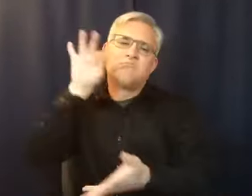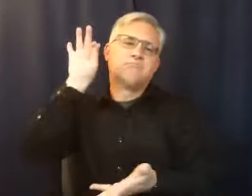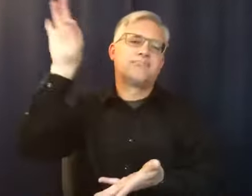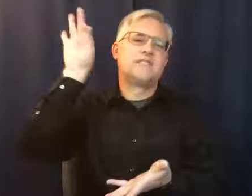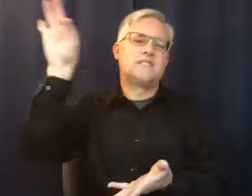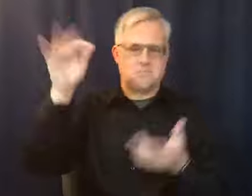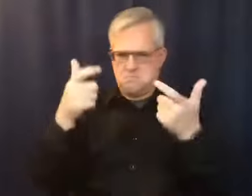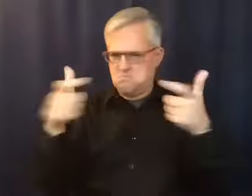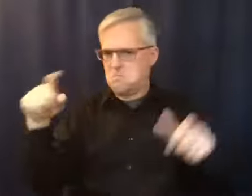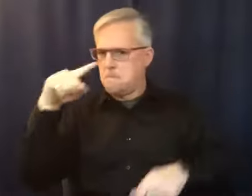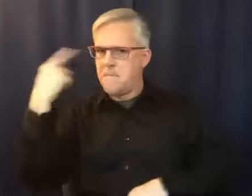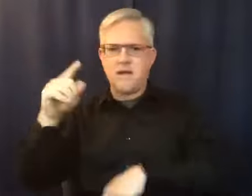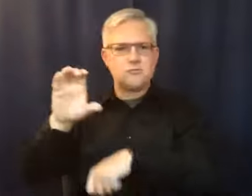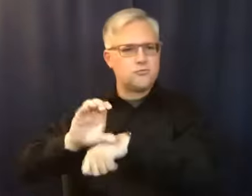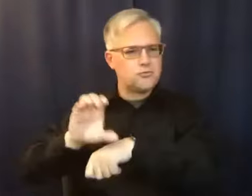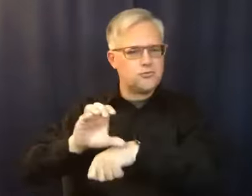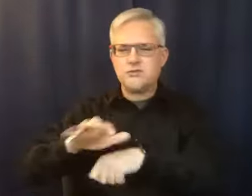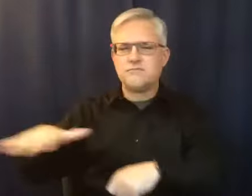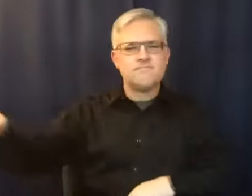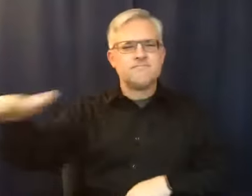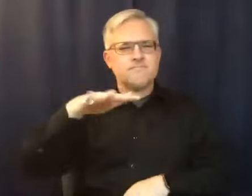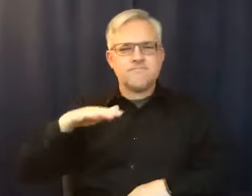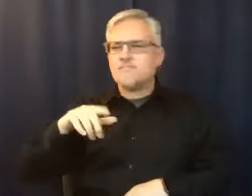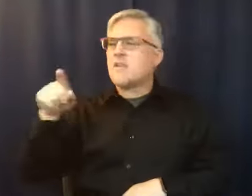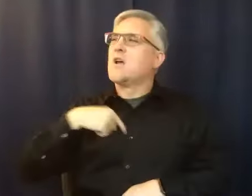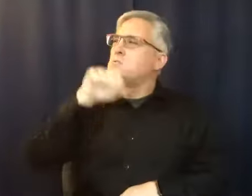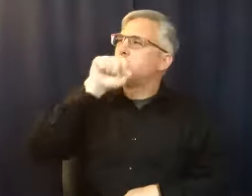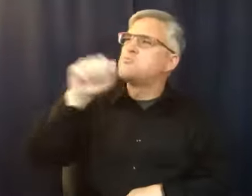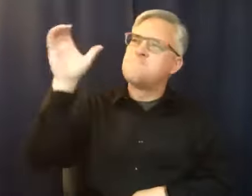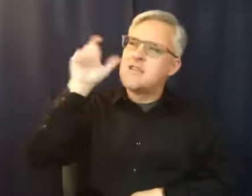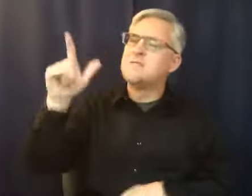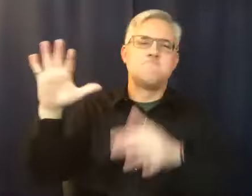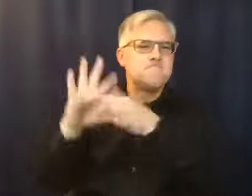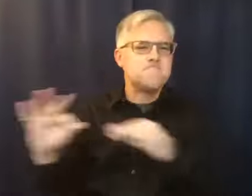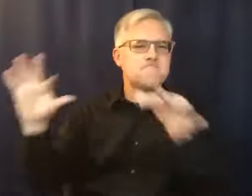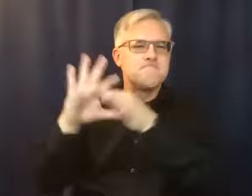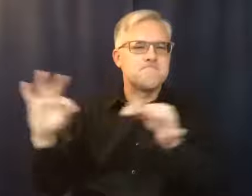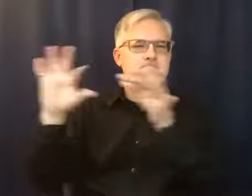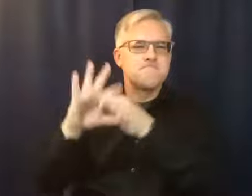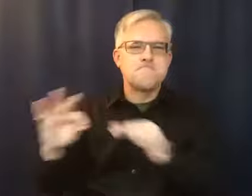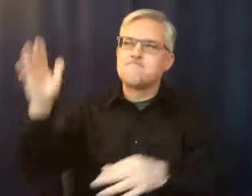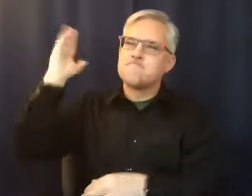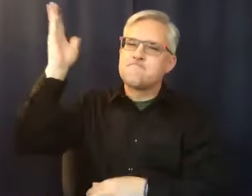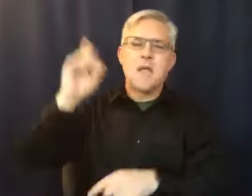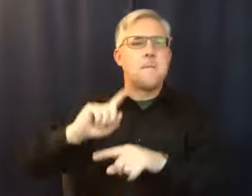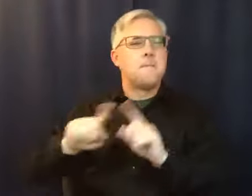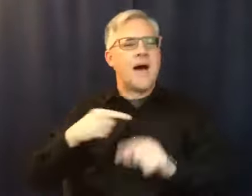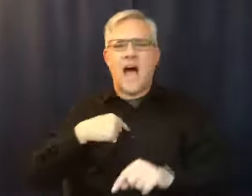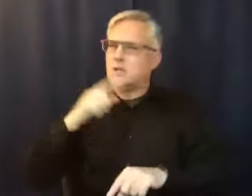the things about that. But I couldn't get the relationship between God and my inner pain.